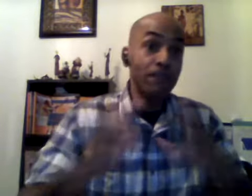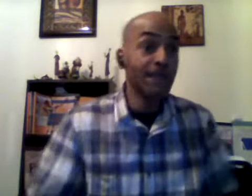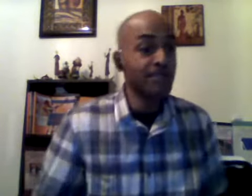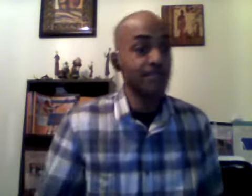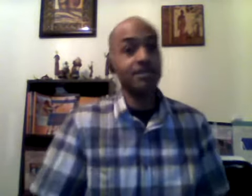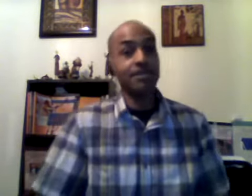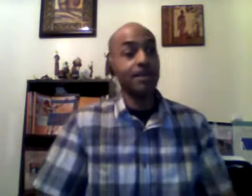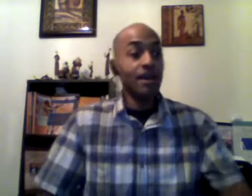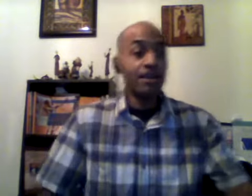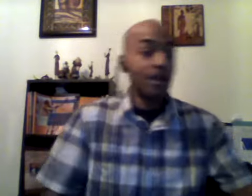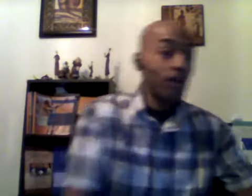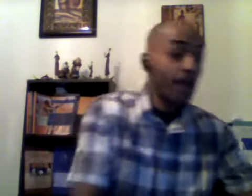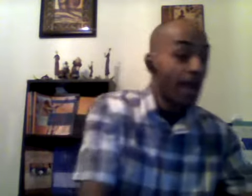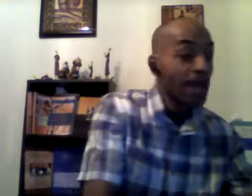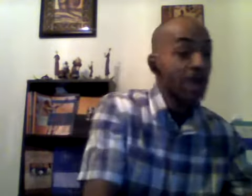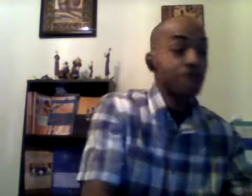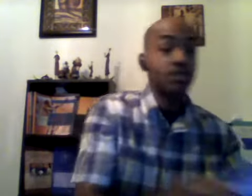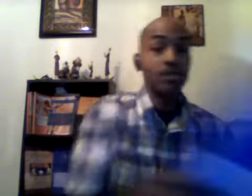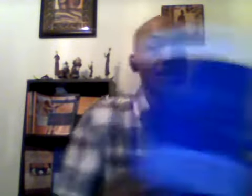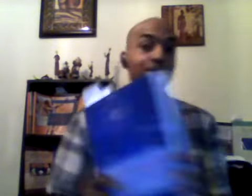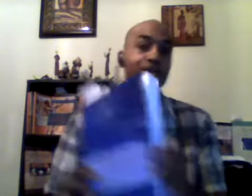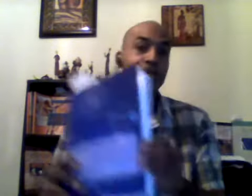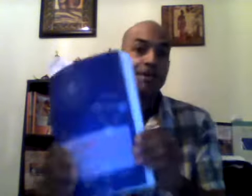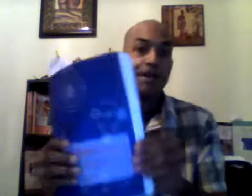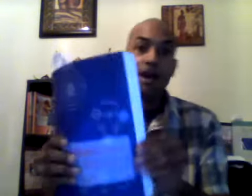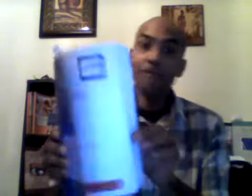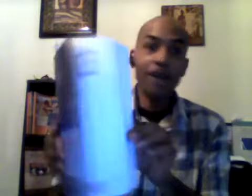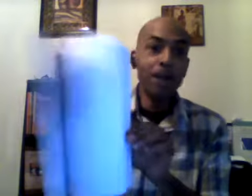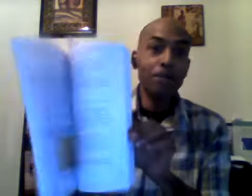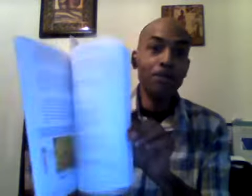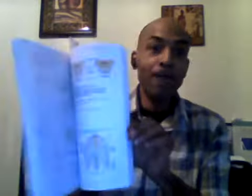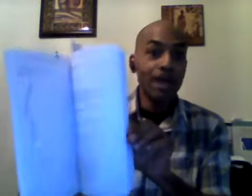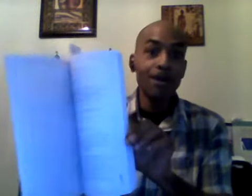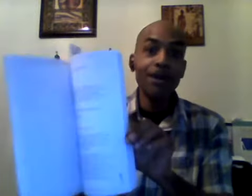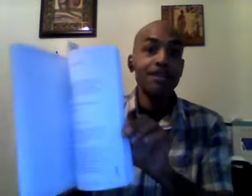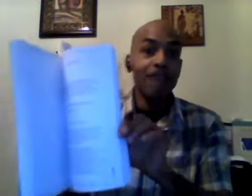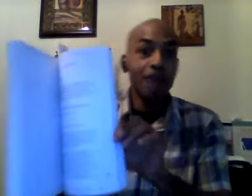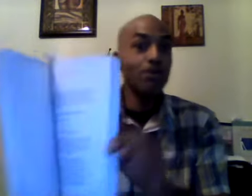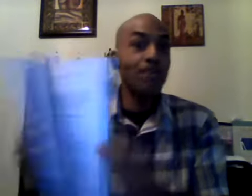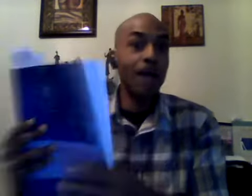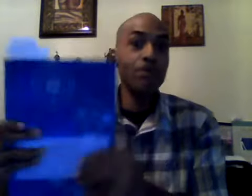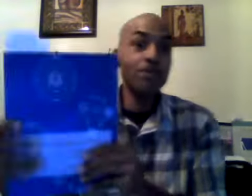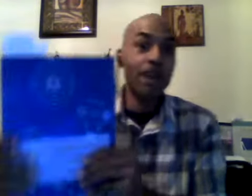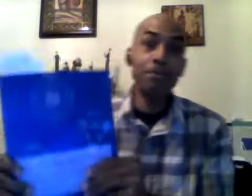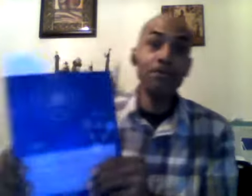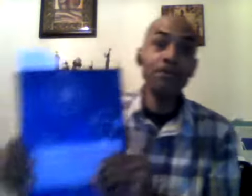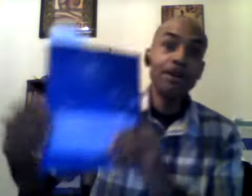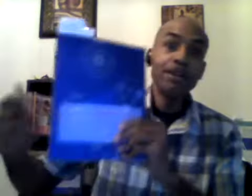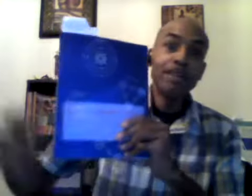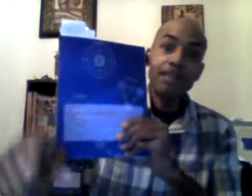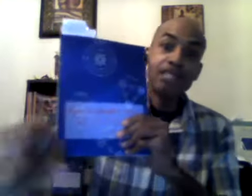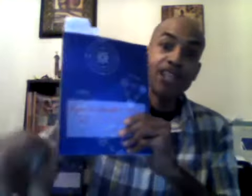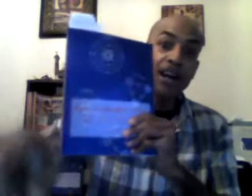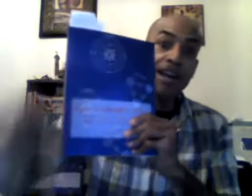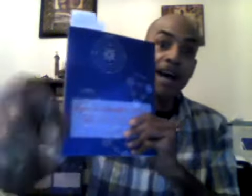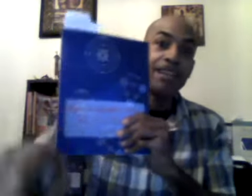message that we have material available now www.shaunali